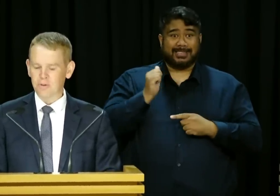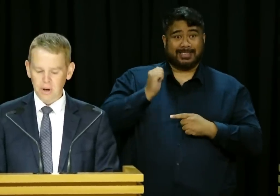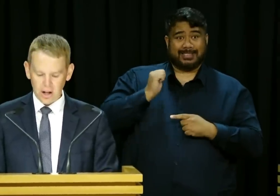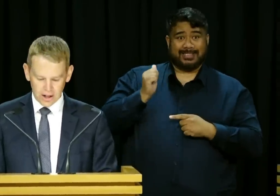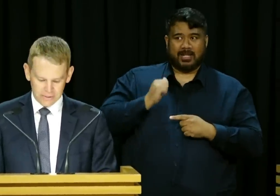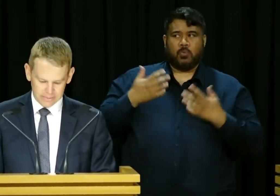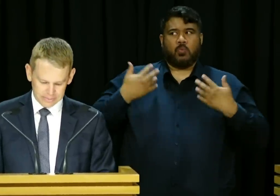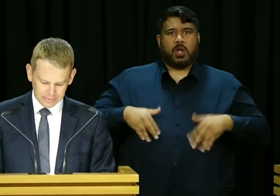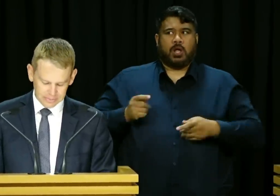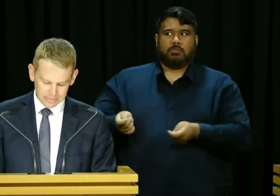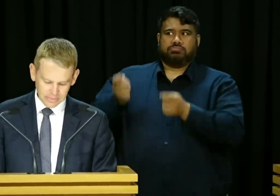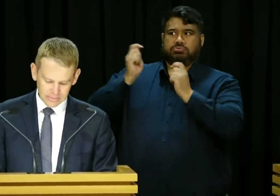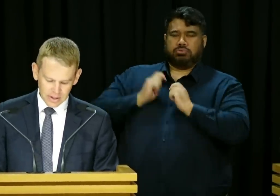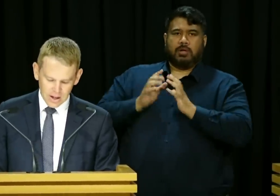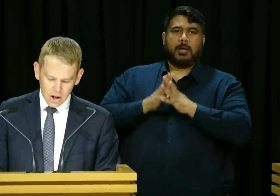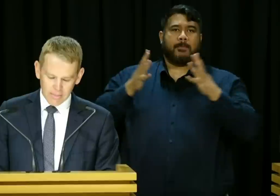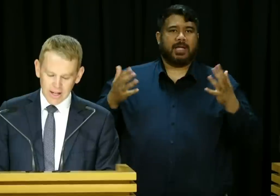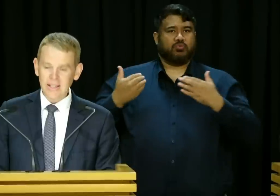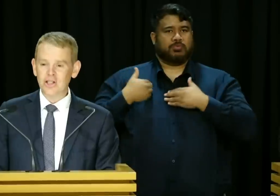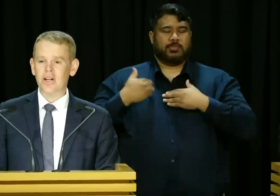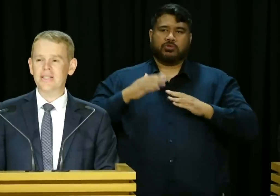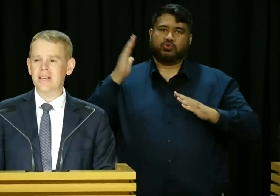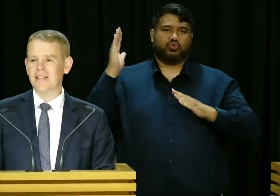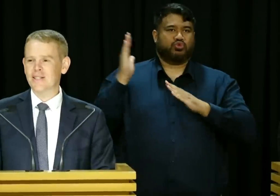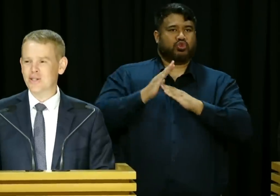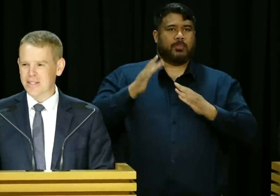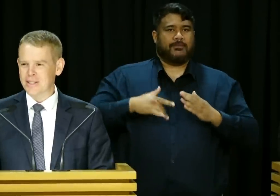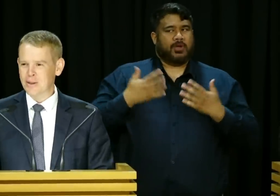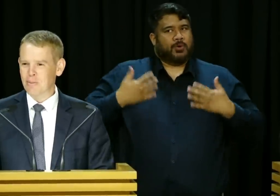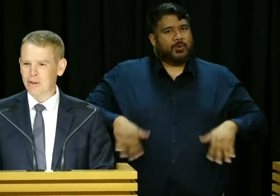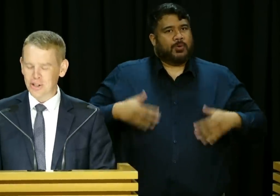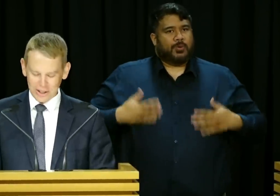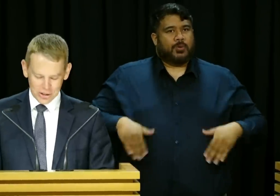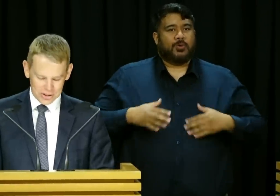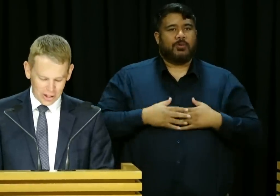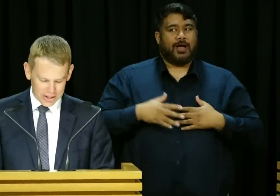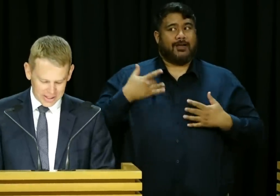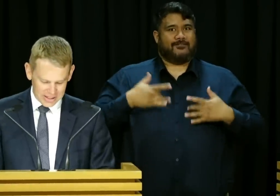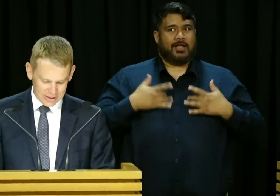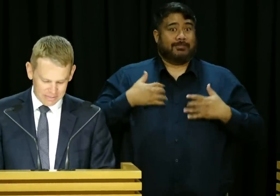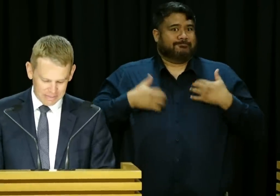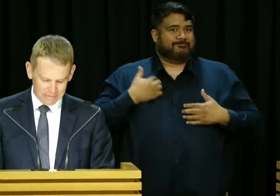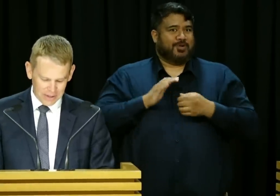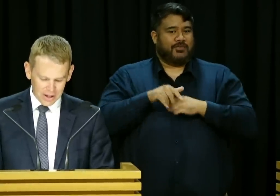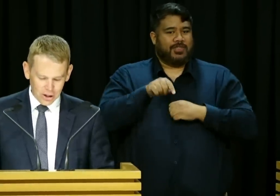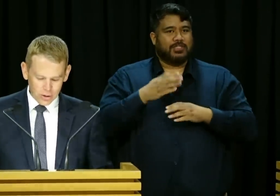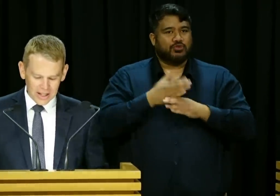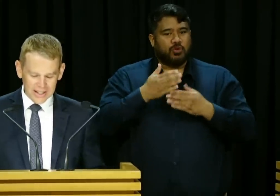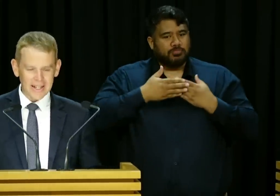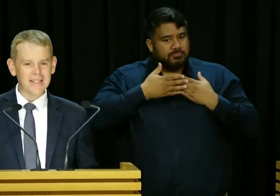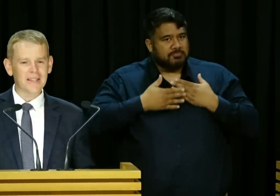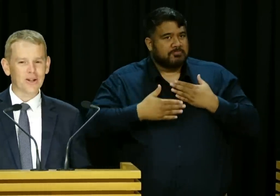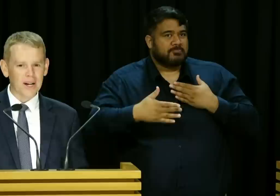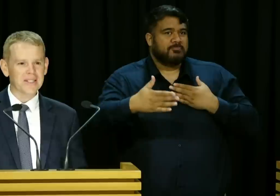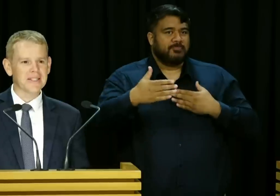of my life. I am energised and excited by the challenge that lies ahead. New